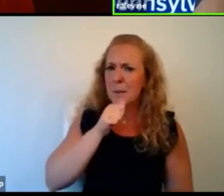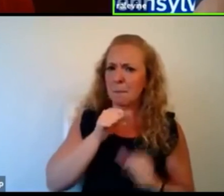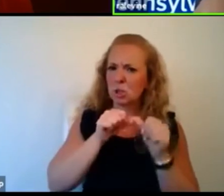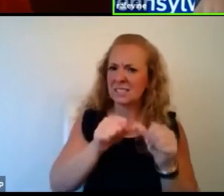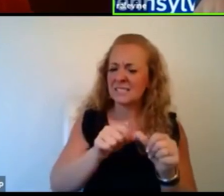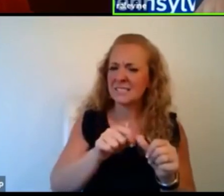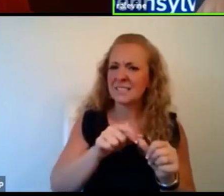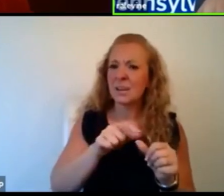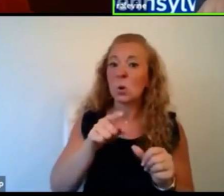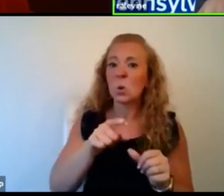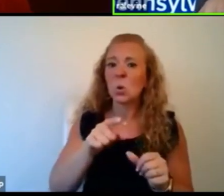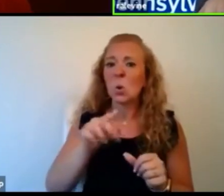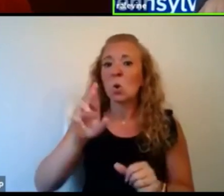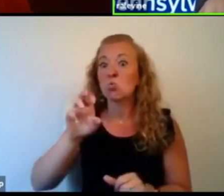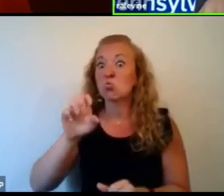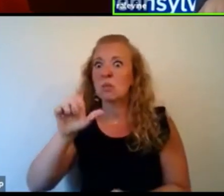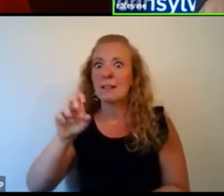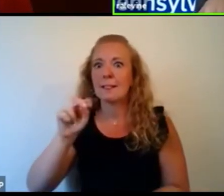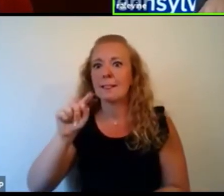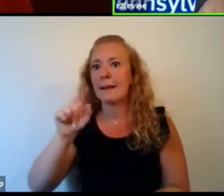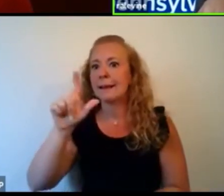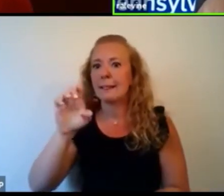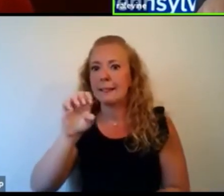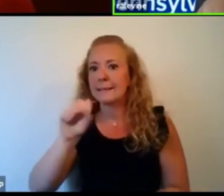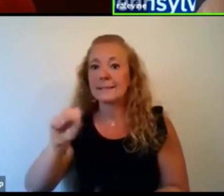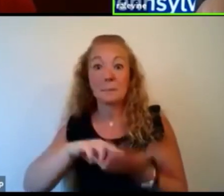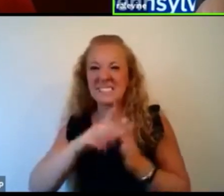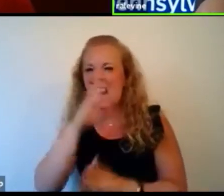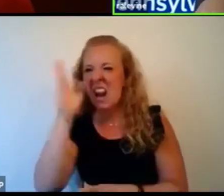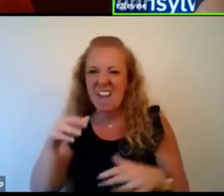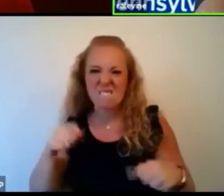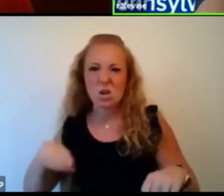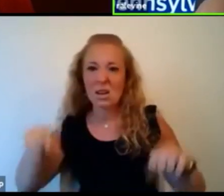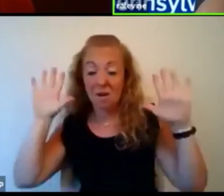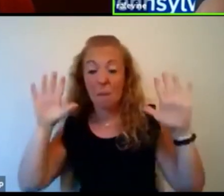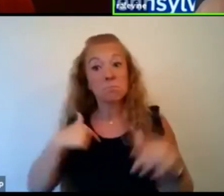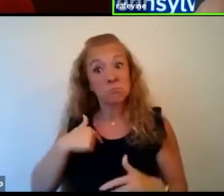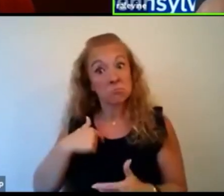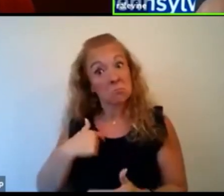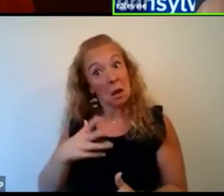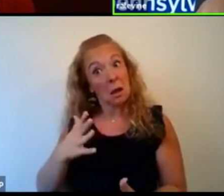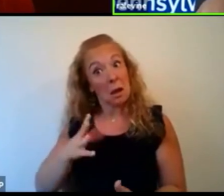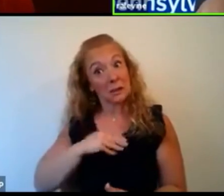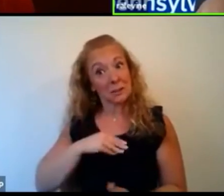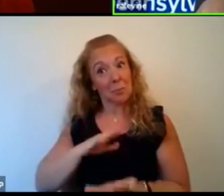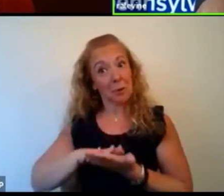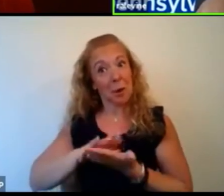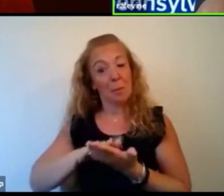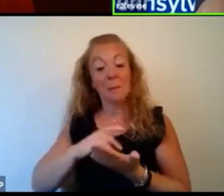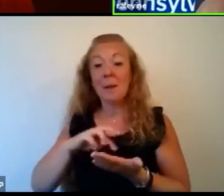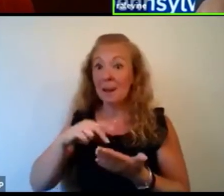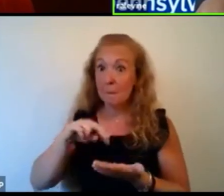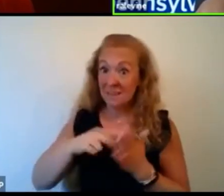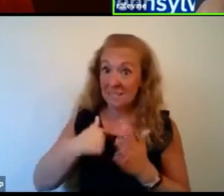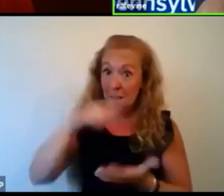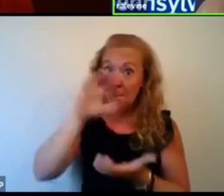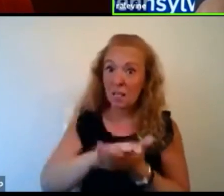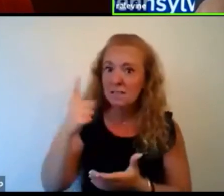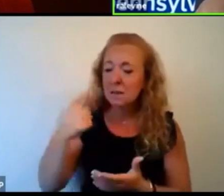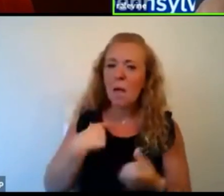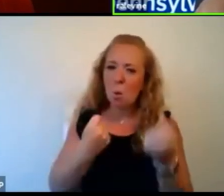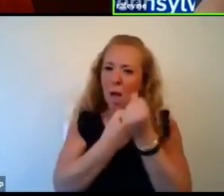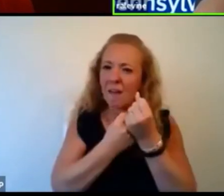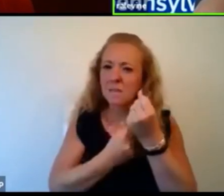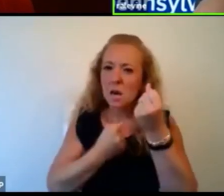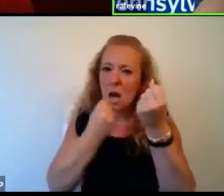And I take that as a compliment. So if, I mean, if I firmly believe in something, I will advocate for it and advocate for it. I've had